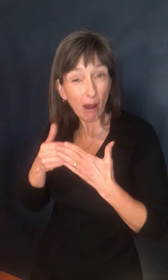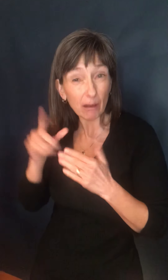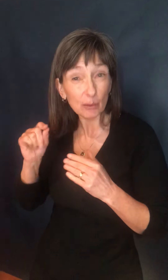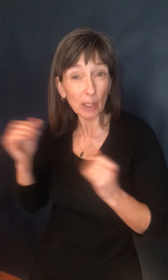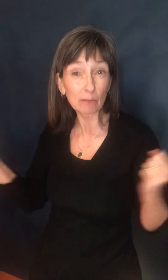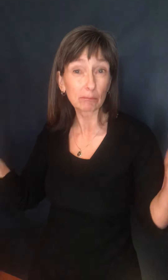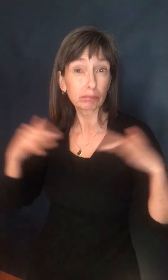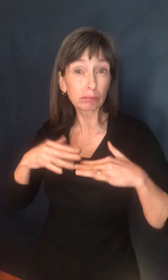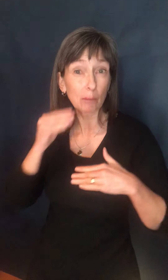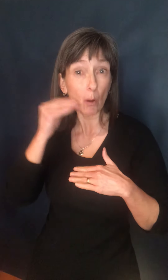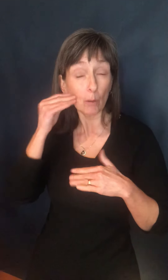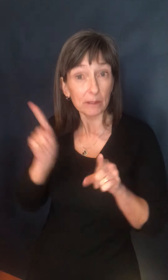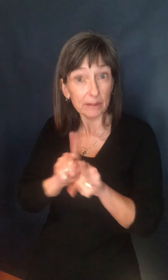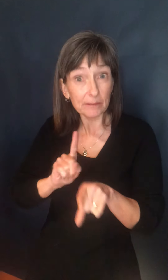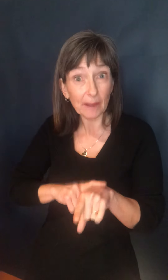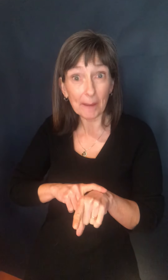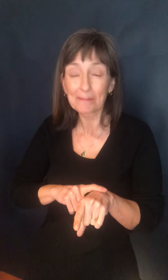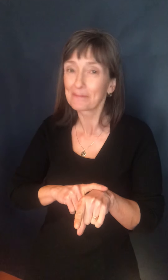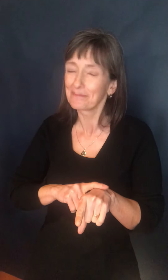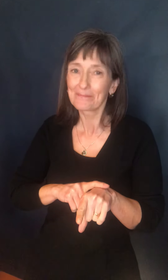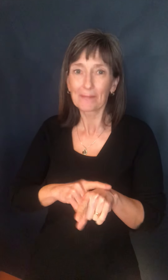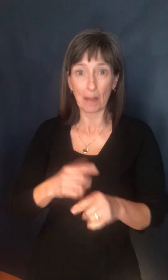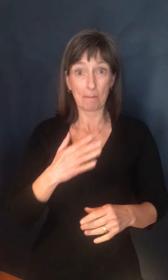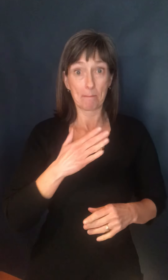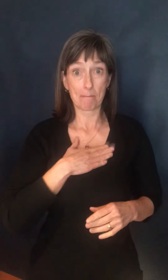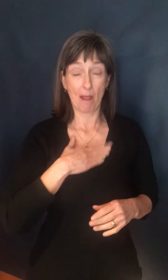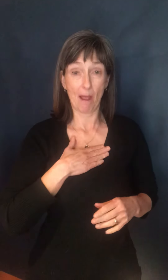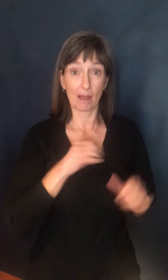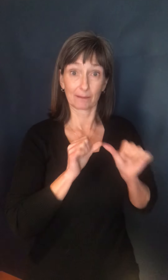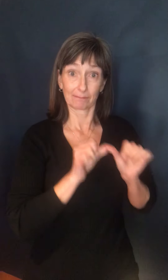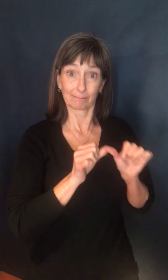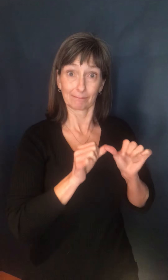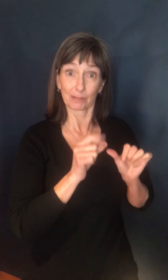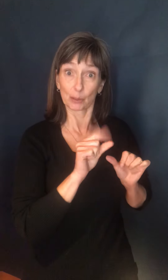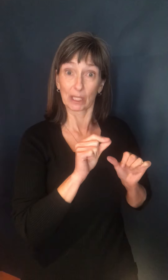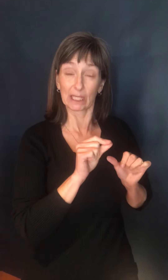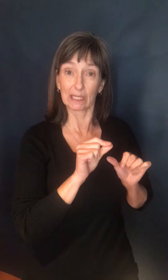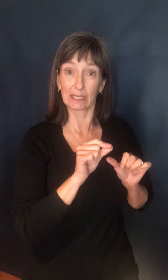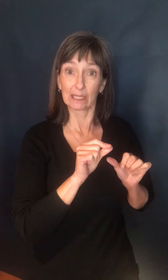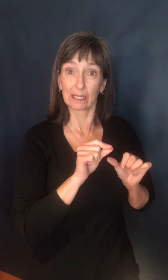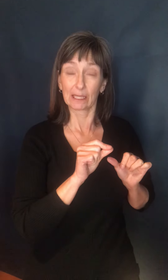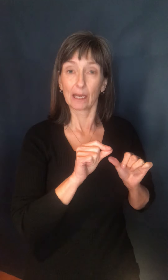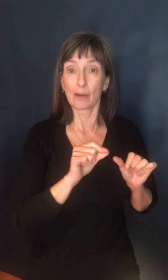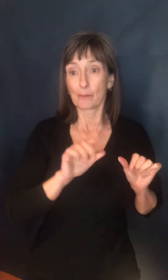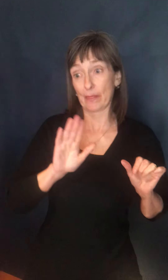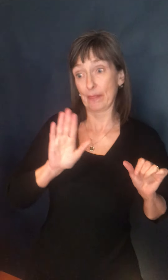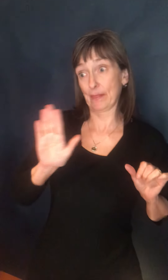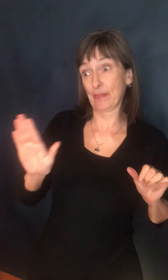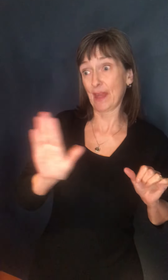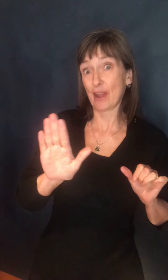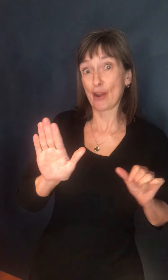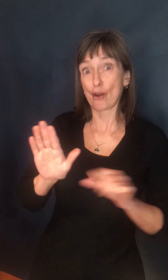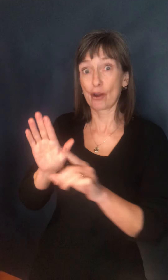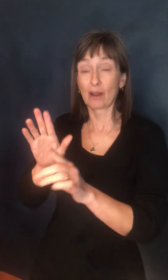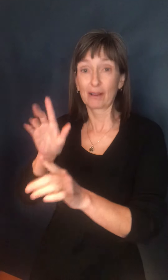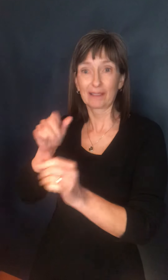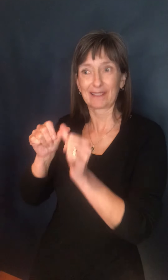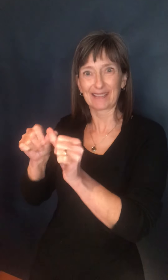Remember that those in your steady 20 may have a different set of contacts from yours. You should not bring people